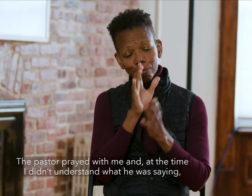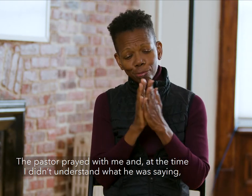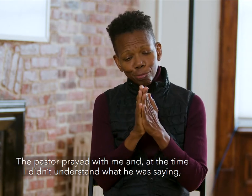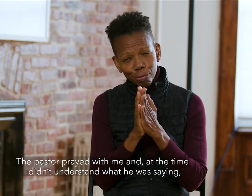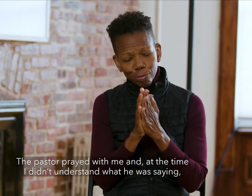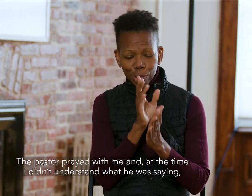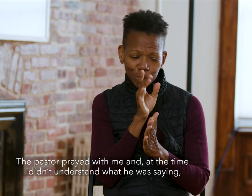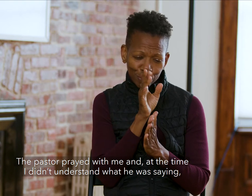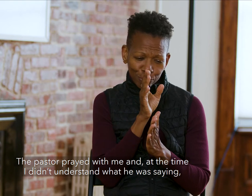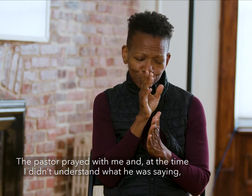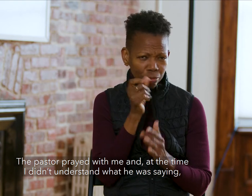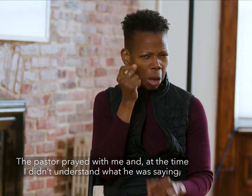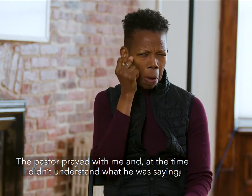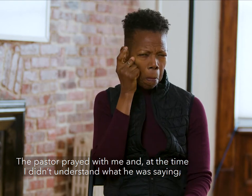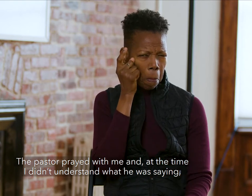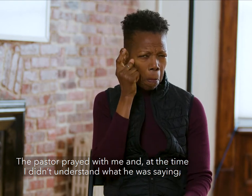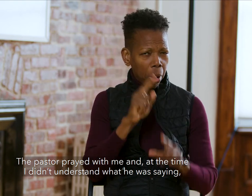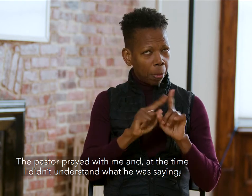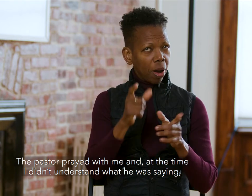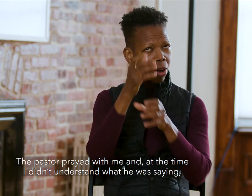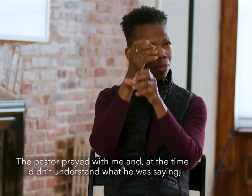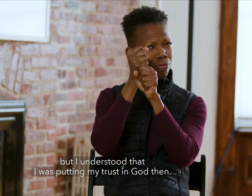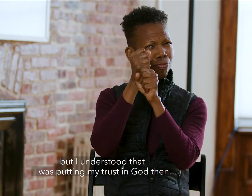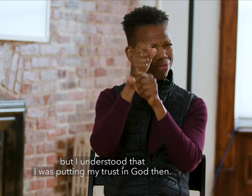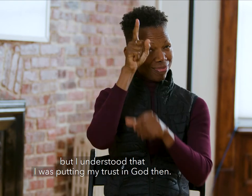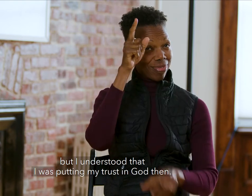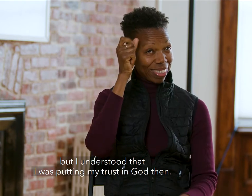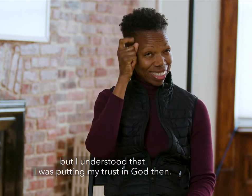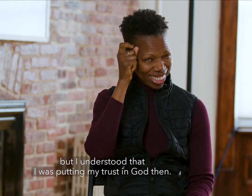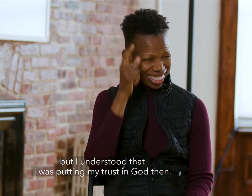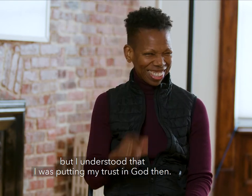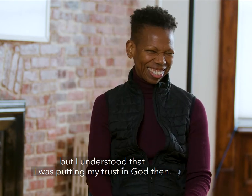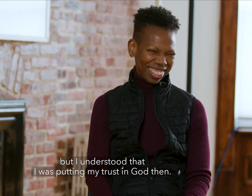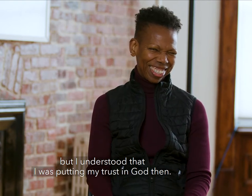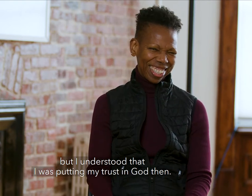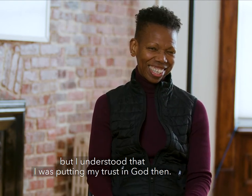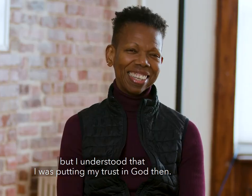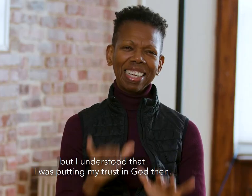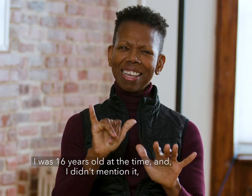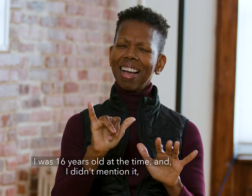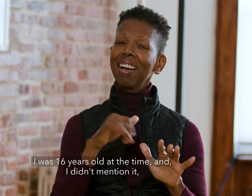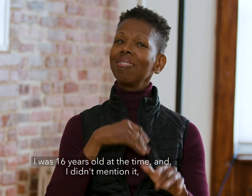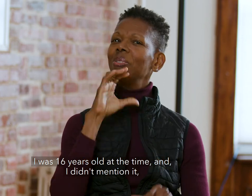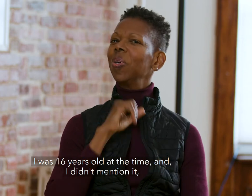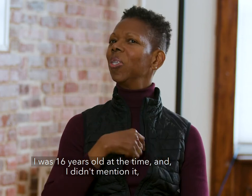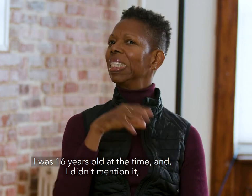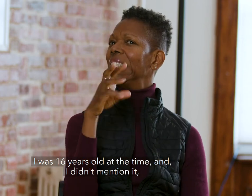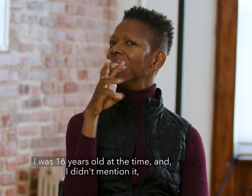The pastor prayed with me. And at the time, I didn't understand what he was saying. But I understood that I was putting my trust in God then.